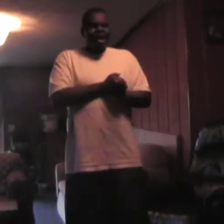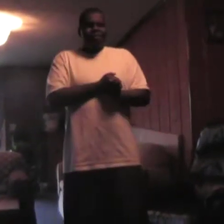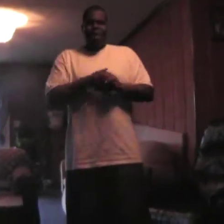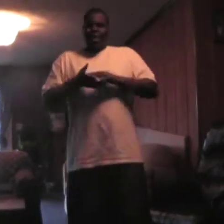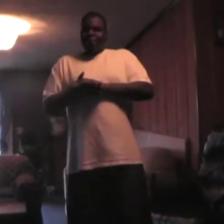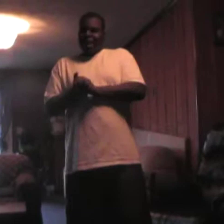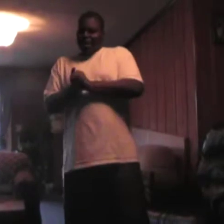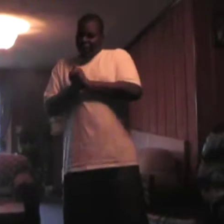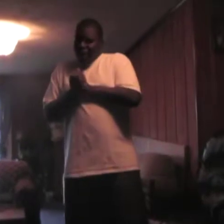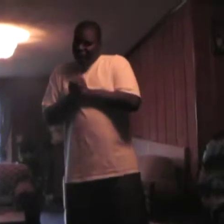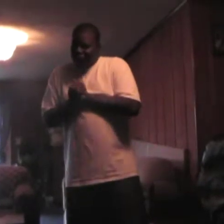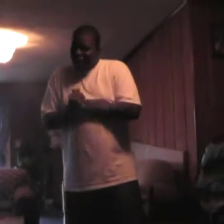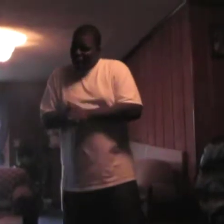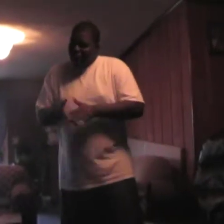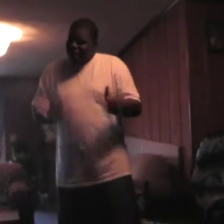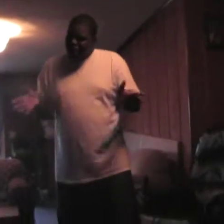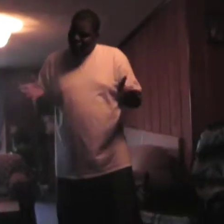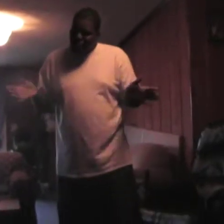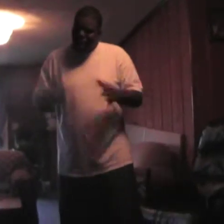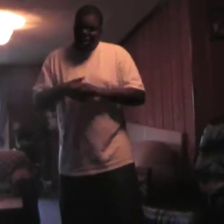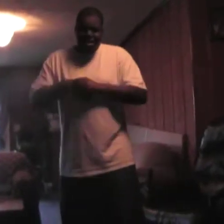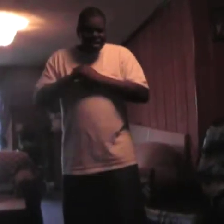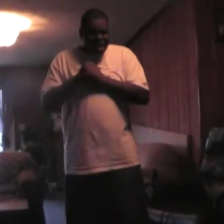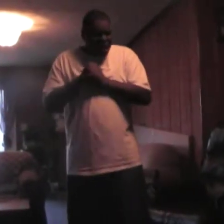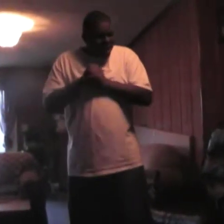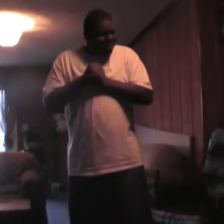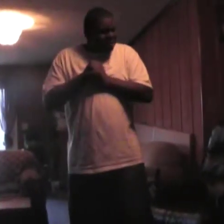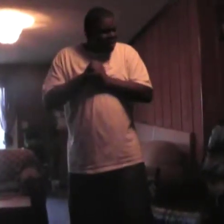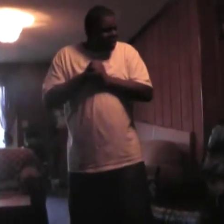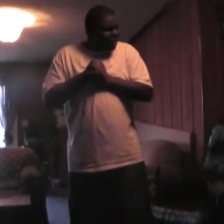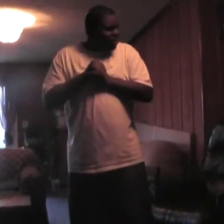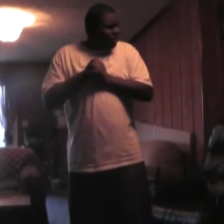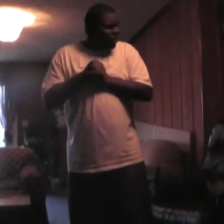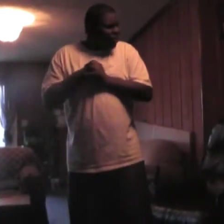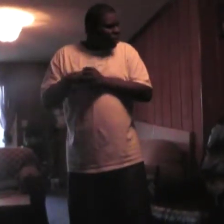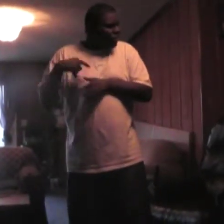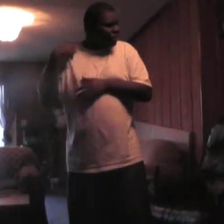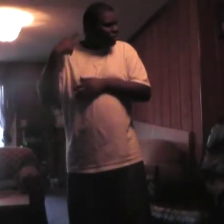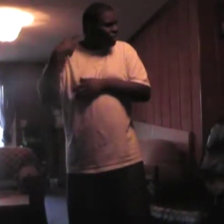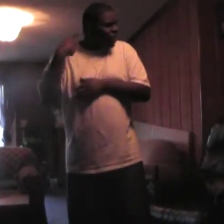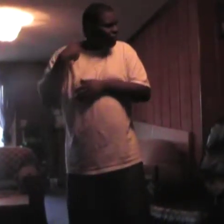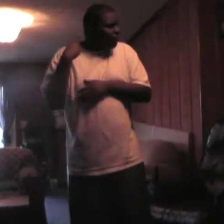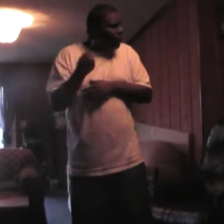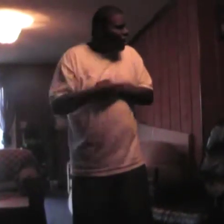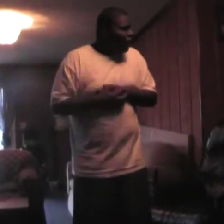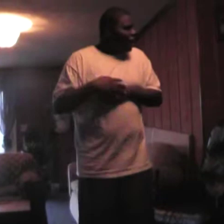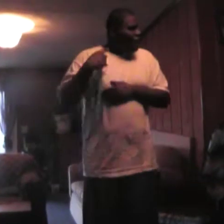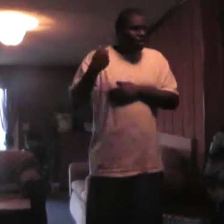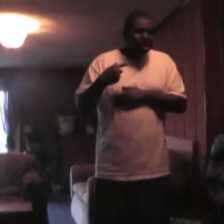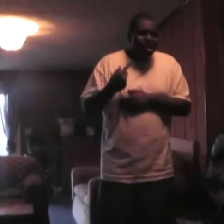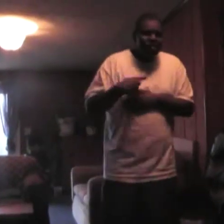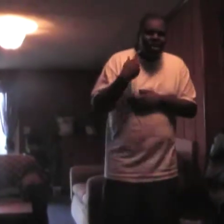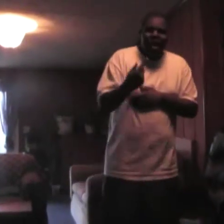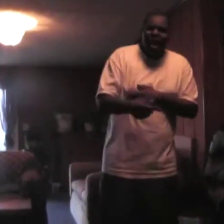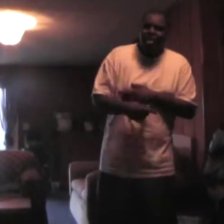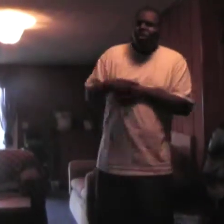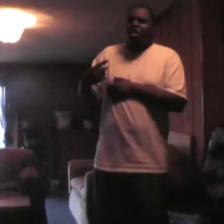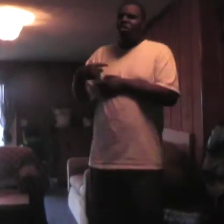tame. Matter of fact, never be the same. 18 years old, living to the top of my brain. It was to live in the house with no